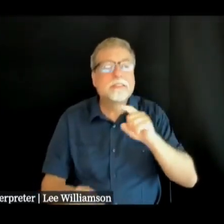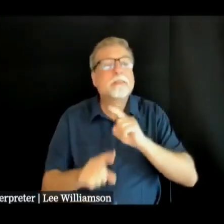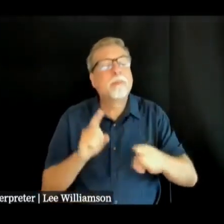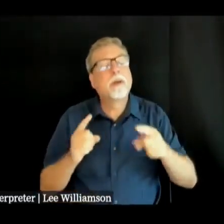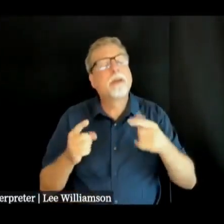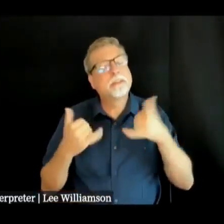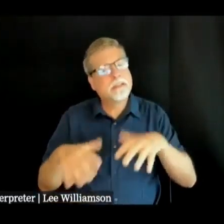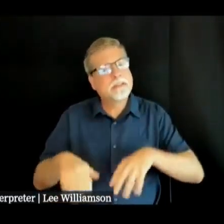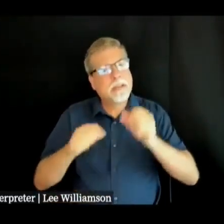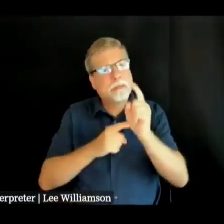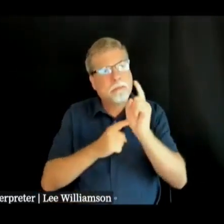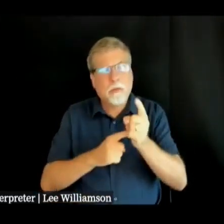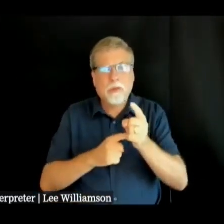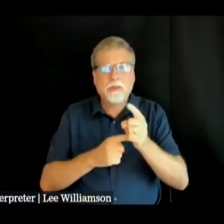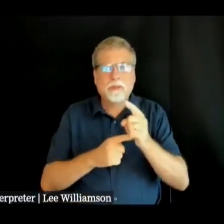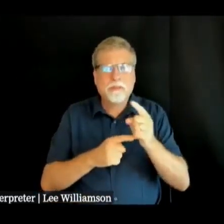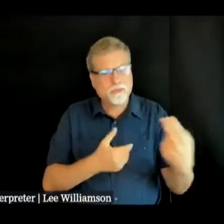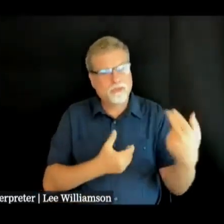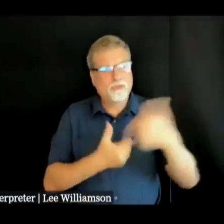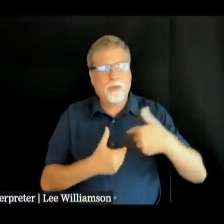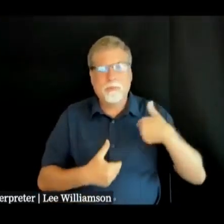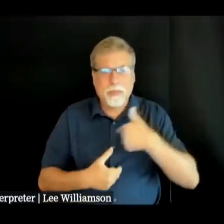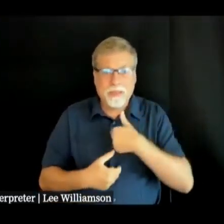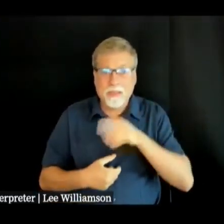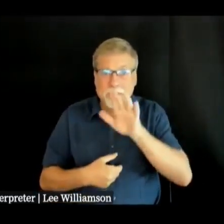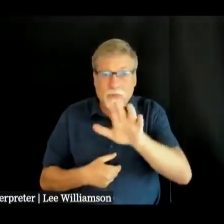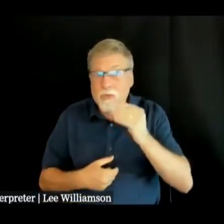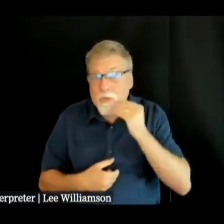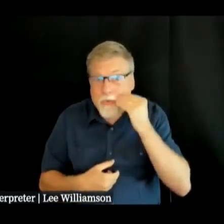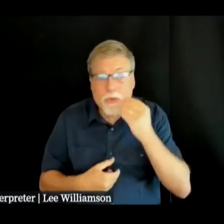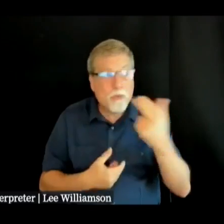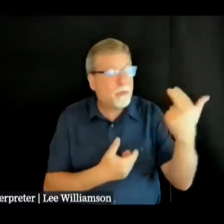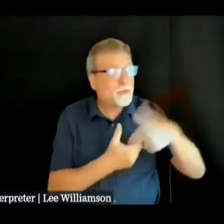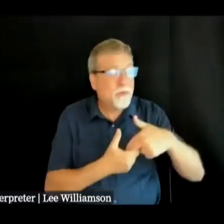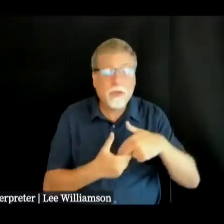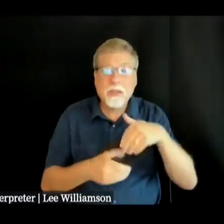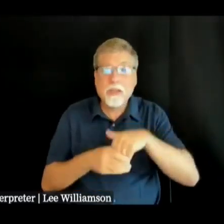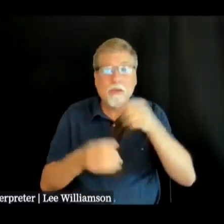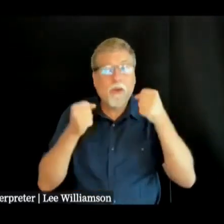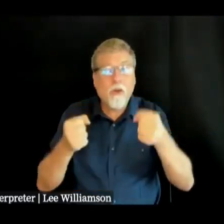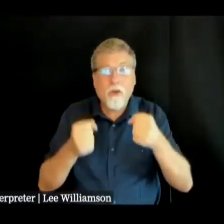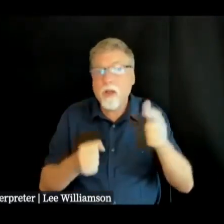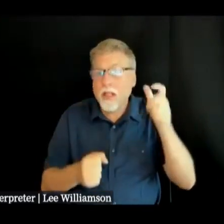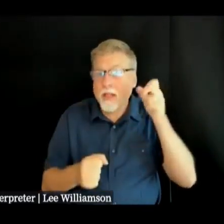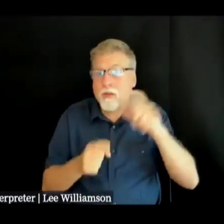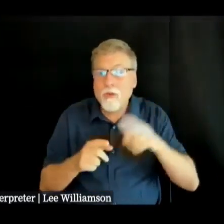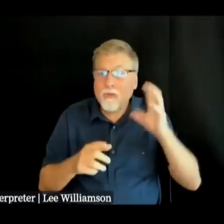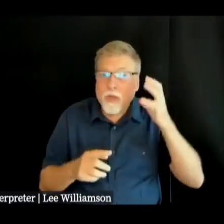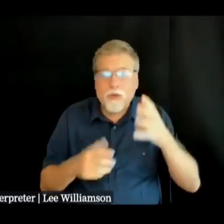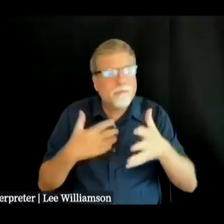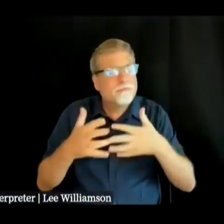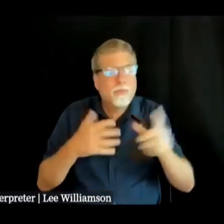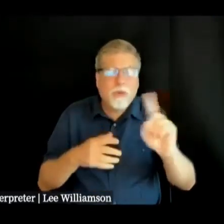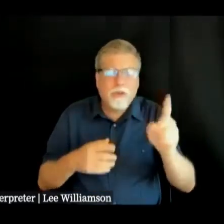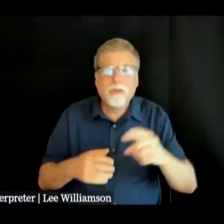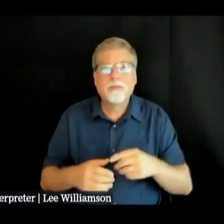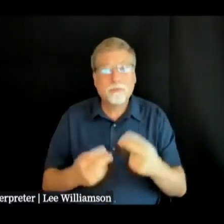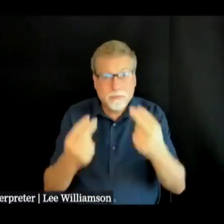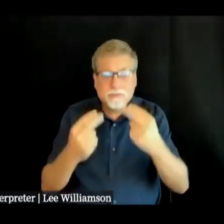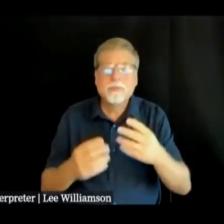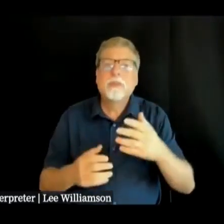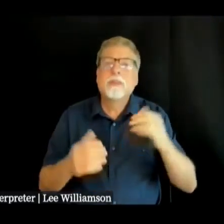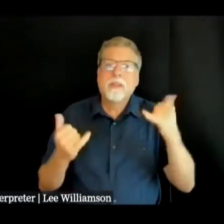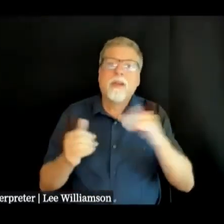take a moment here and join me at home uh join me if you're in the car listening to this on the radio right now but let's have a